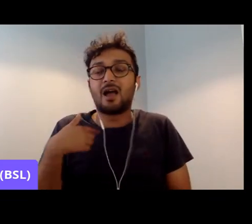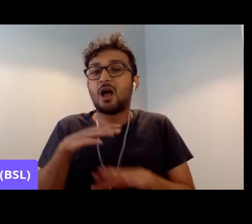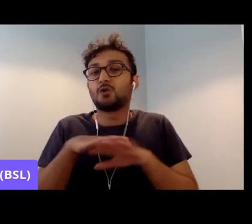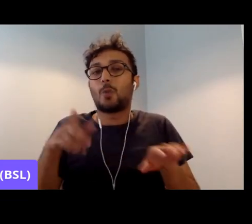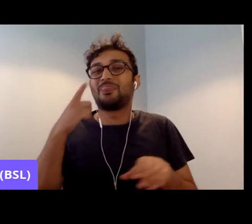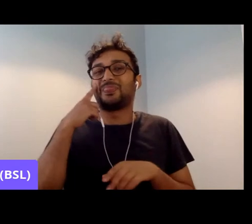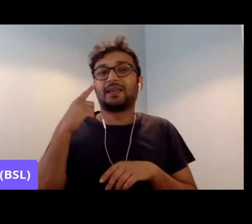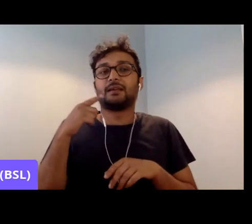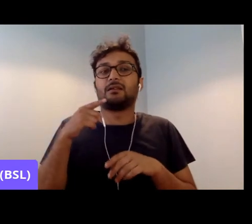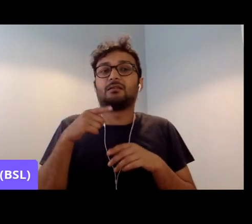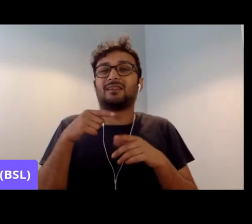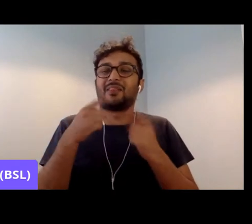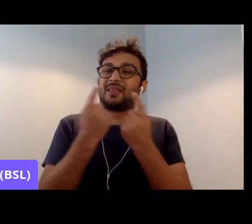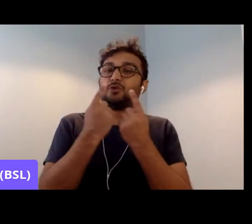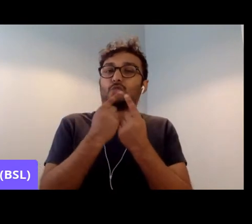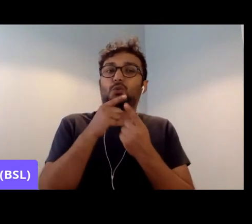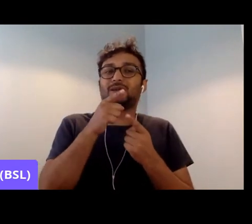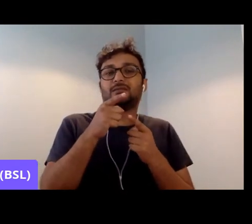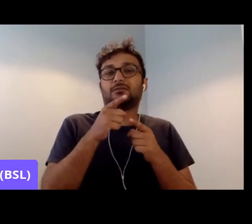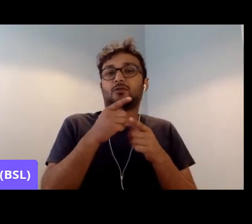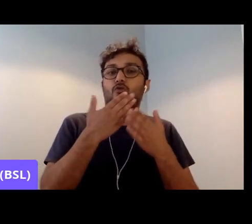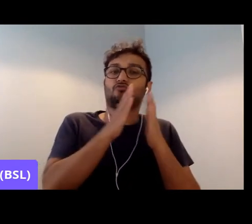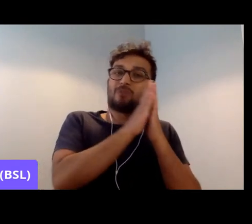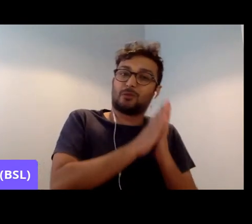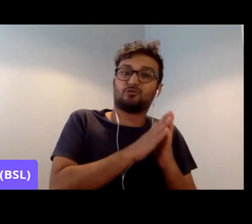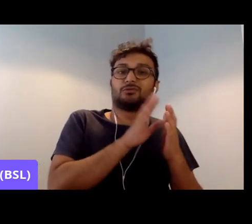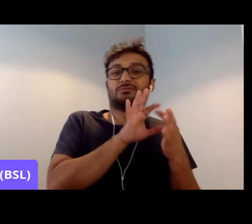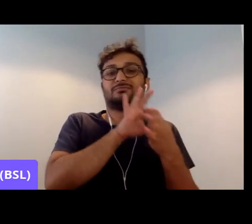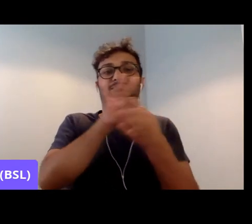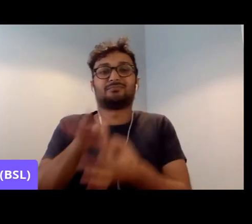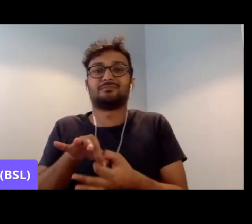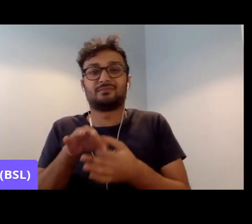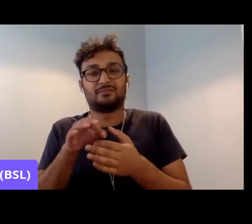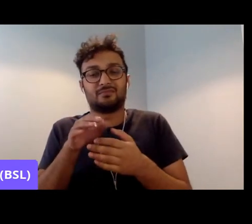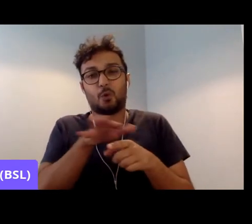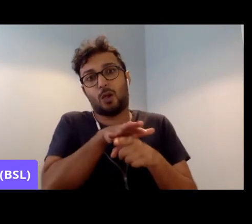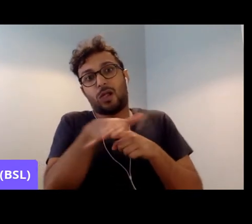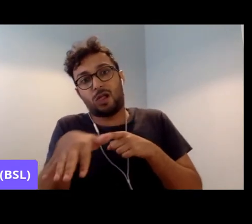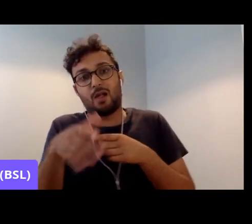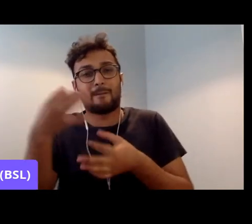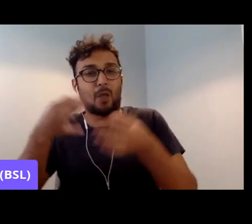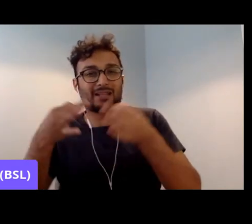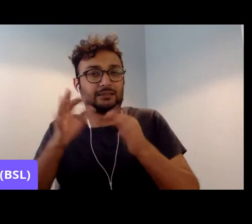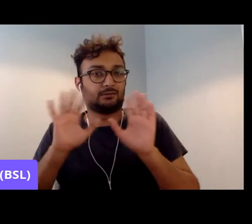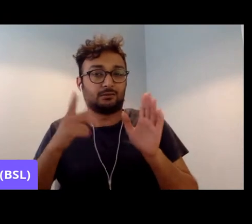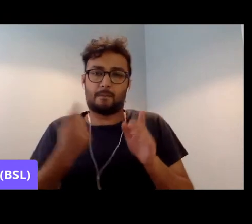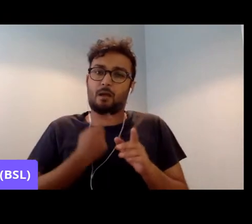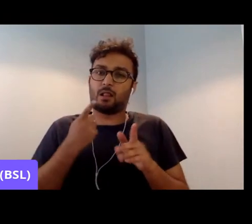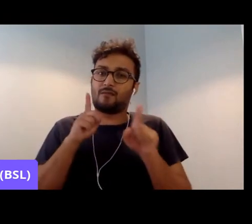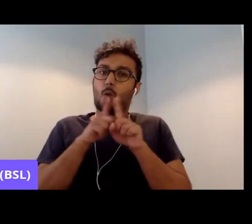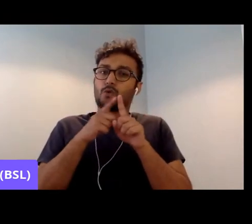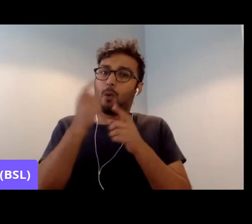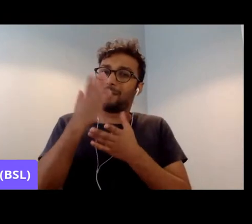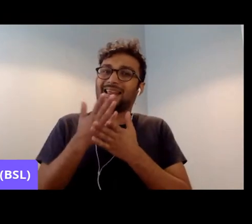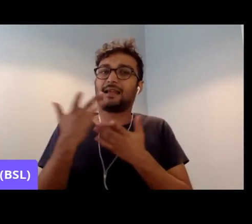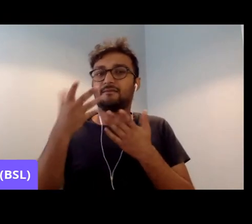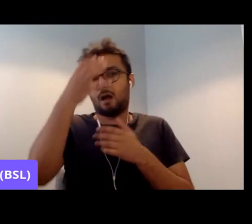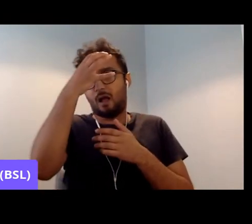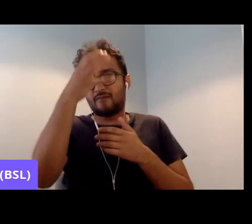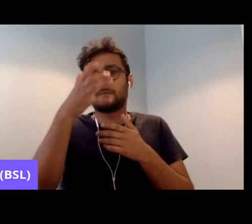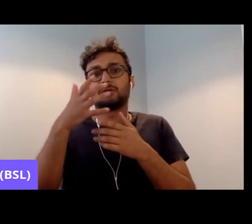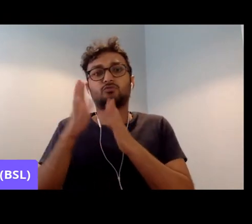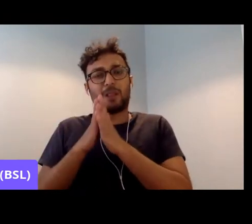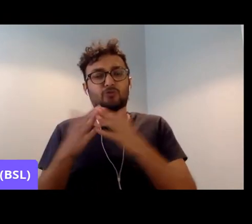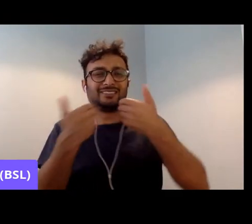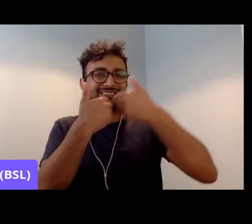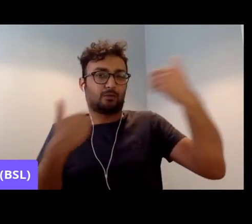politics. I'm a secularist myself. But I think it's a question of recognizing that Muslims are